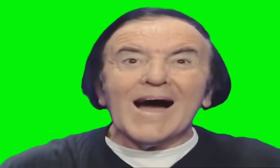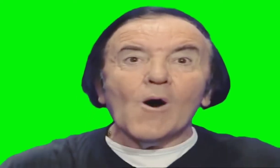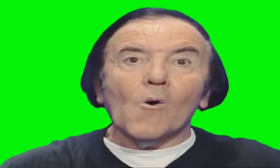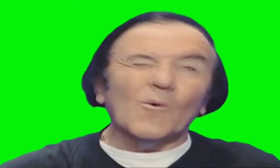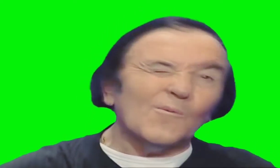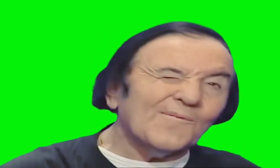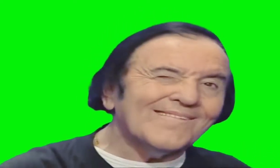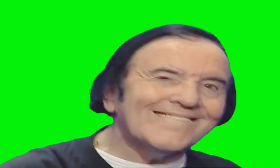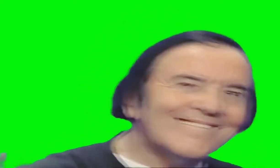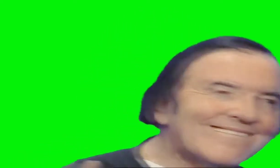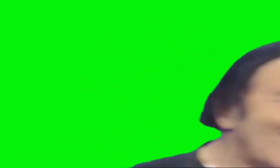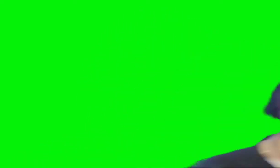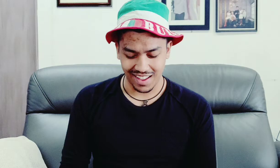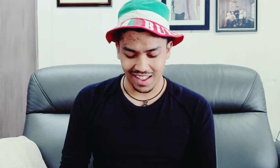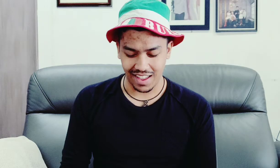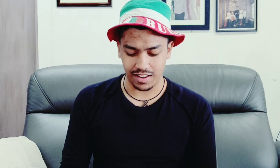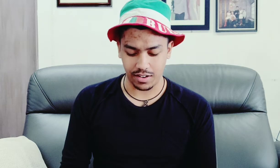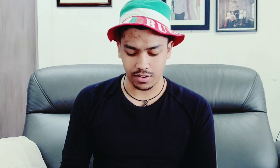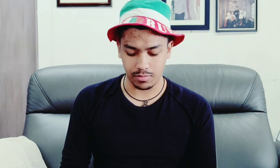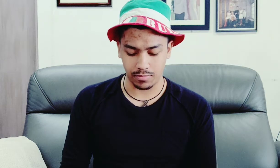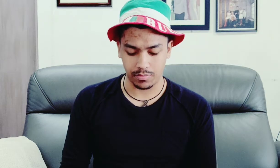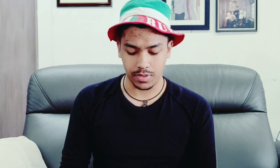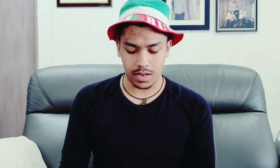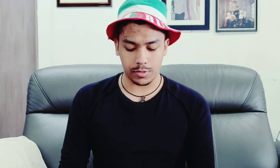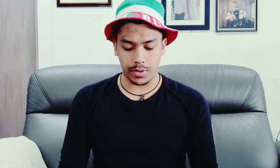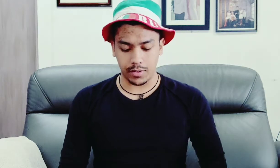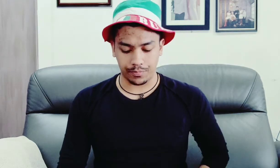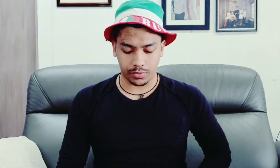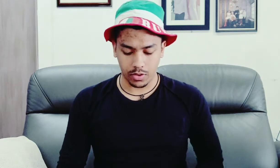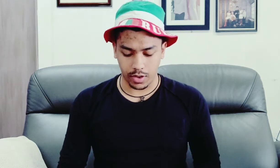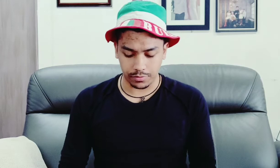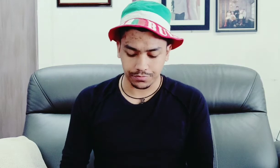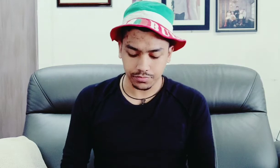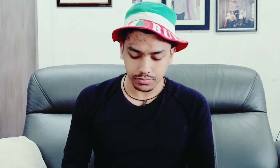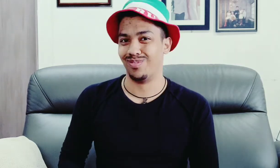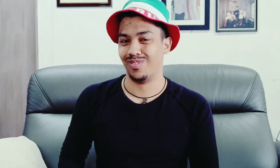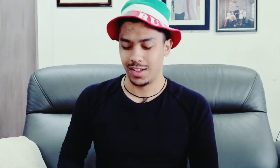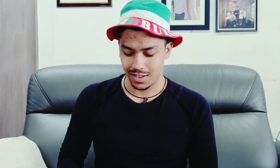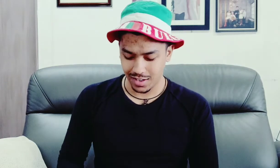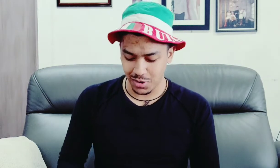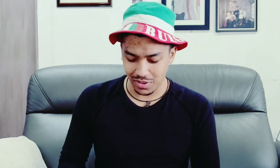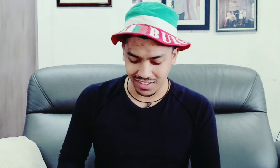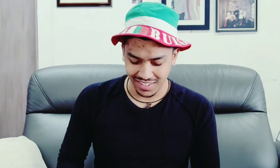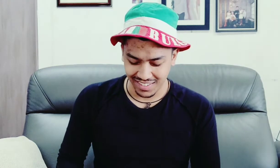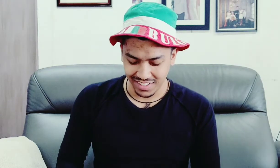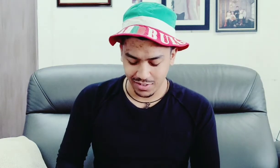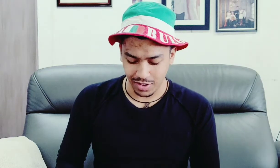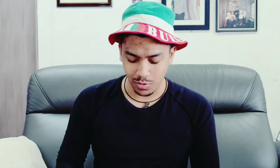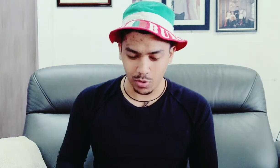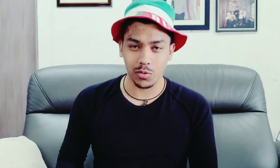and yeah let's begin okay anyway okay word